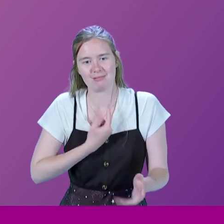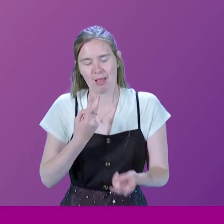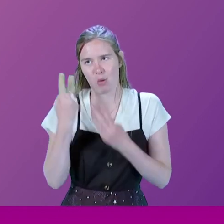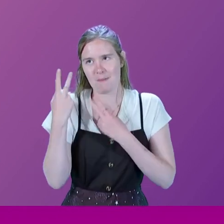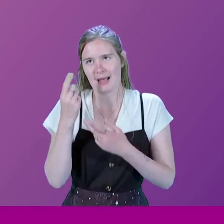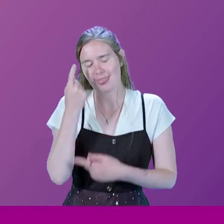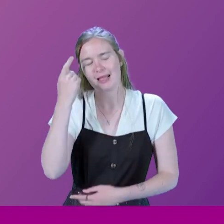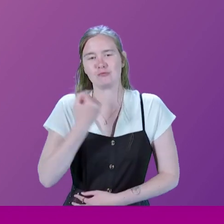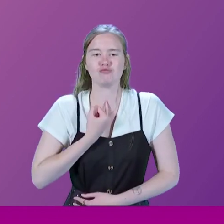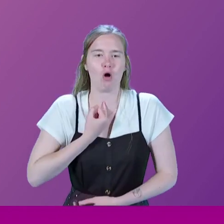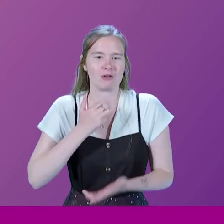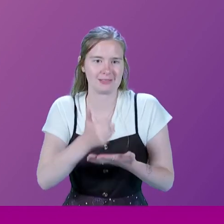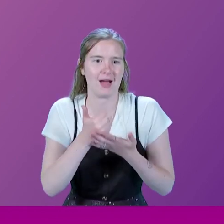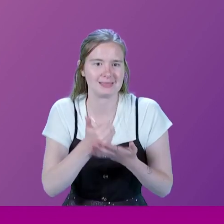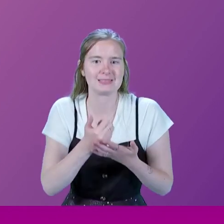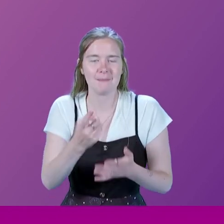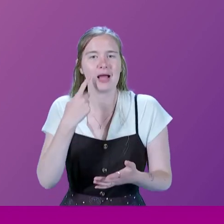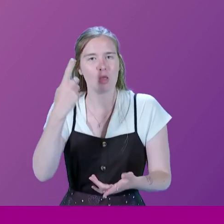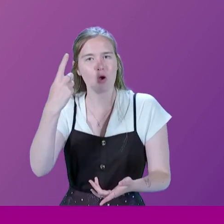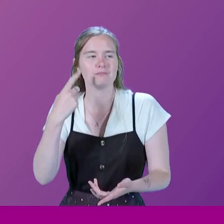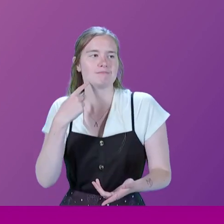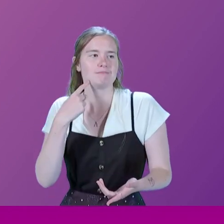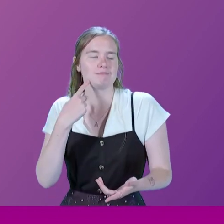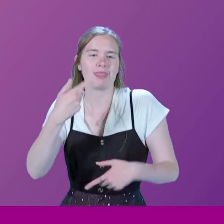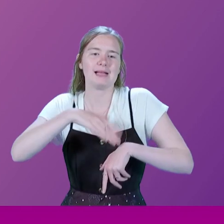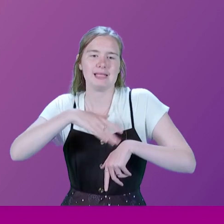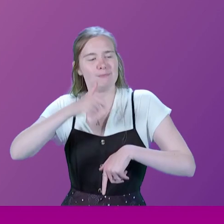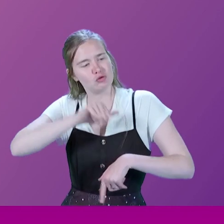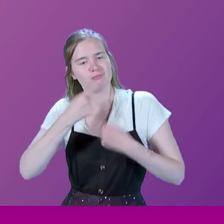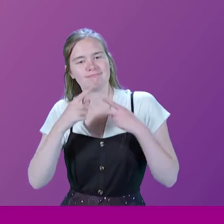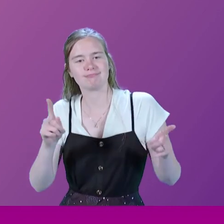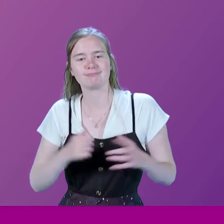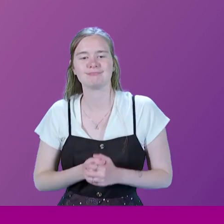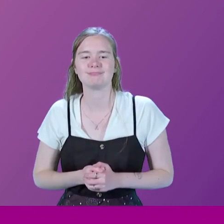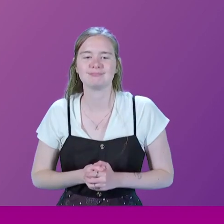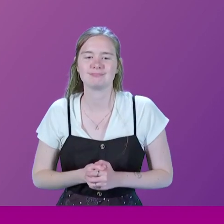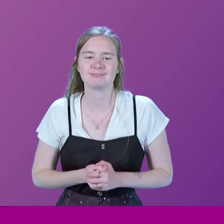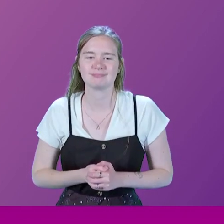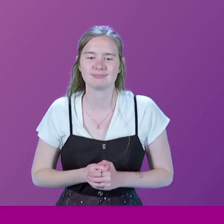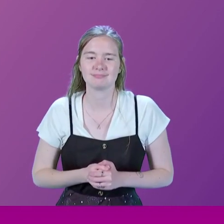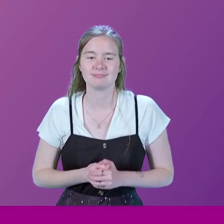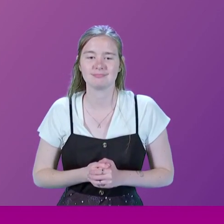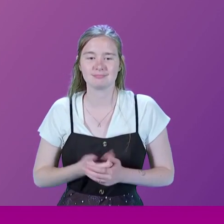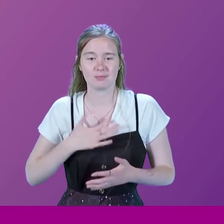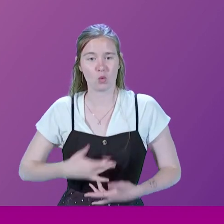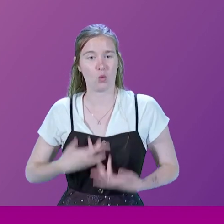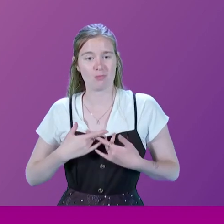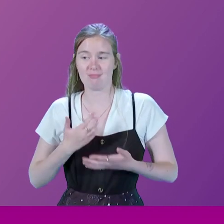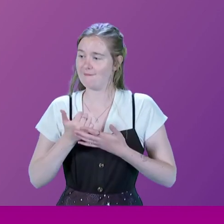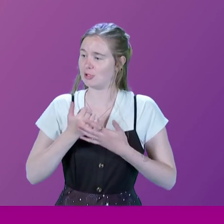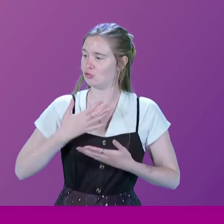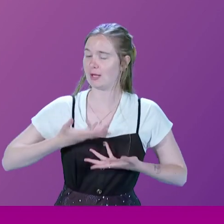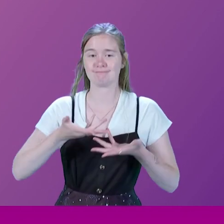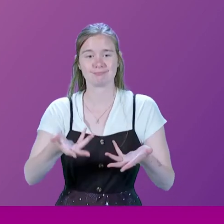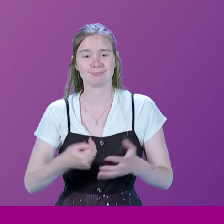on it, it probably was wrong. But it was it was what I thought at the at the moment. Well, the only advice you can give is what you feel is best at the moment.